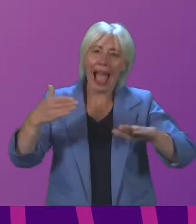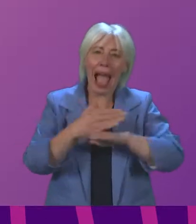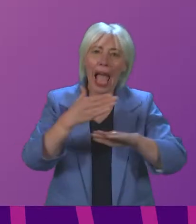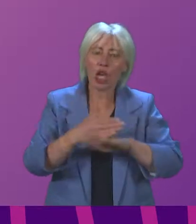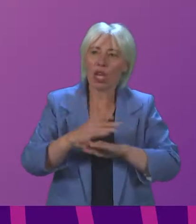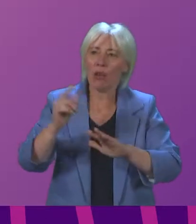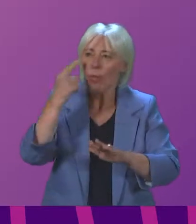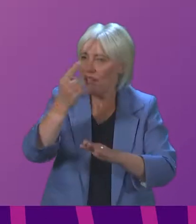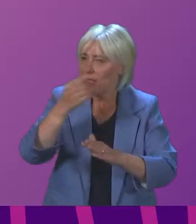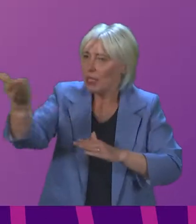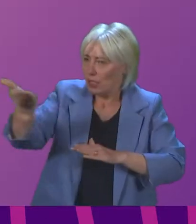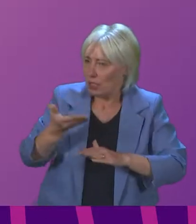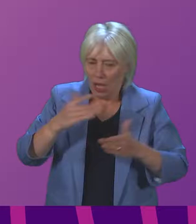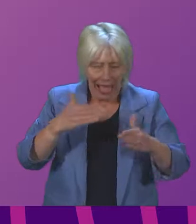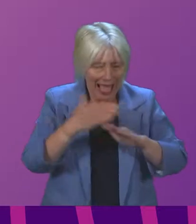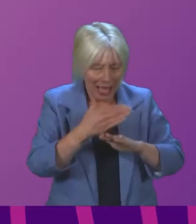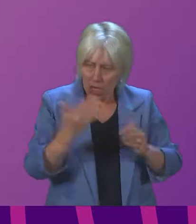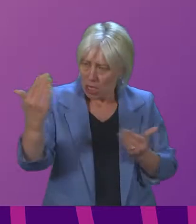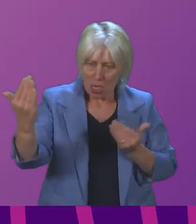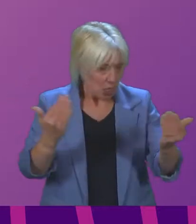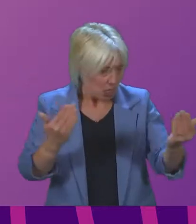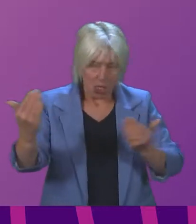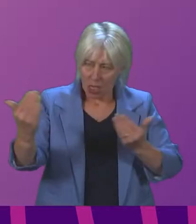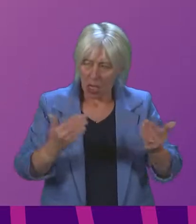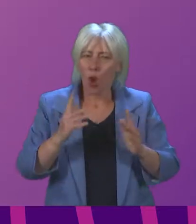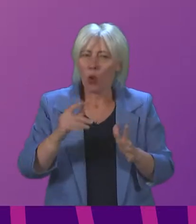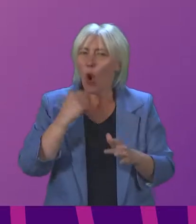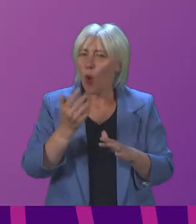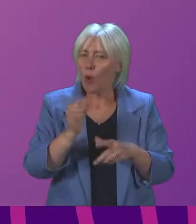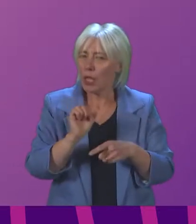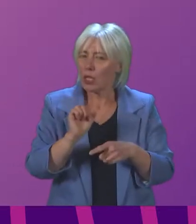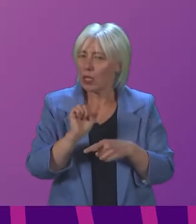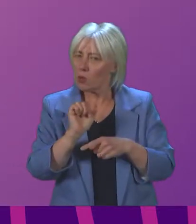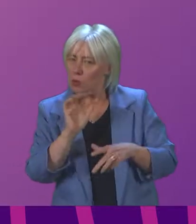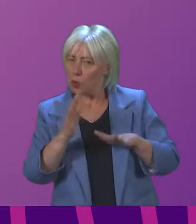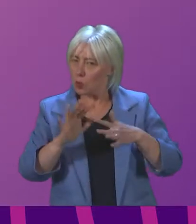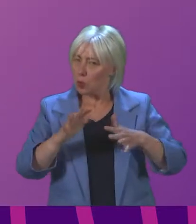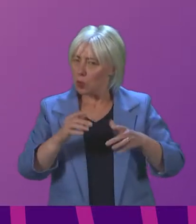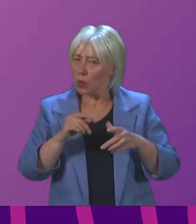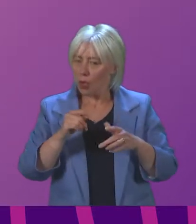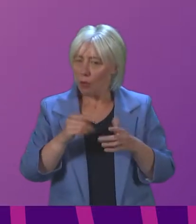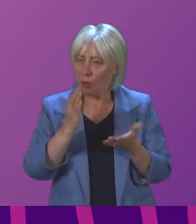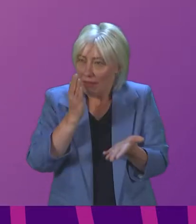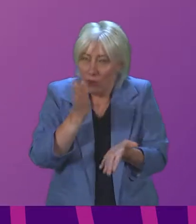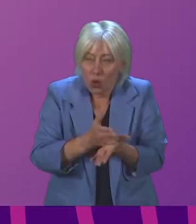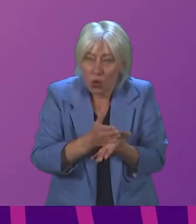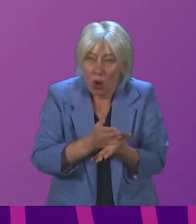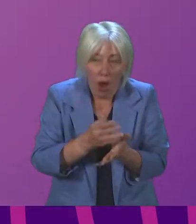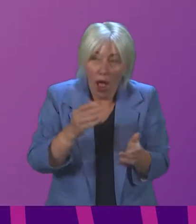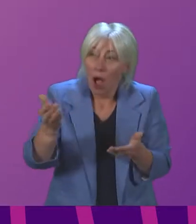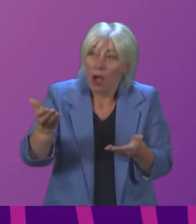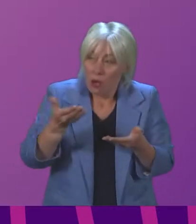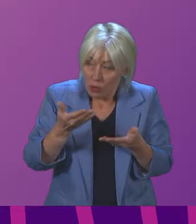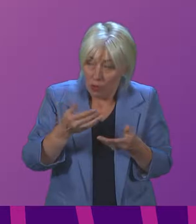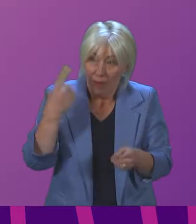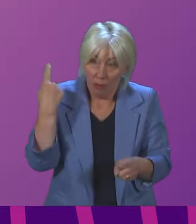the evidence available to us, always working on the precautionary principle, giving the necessity to act as swiftly as we